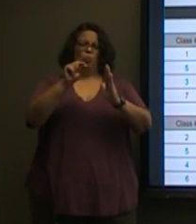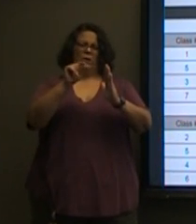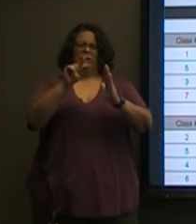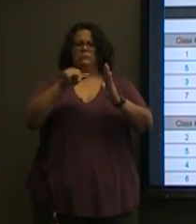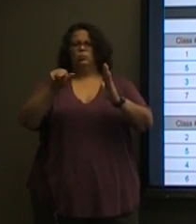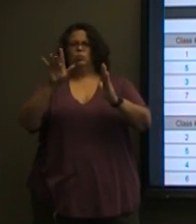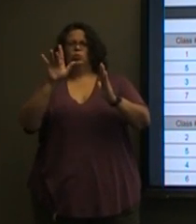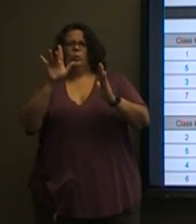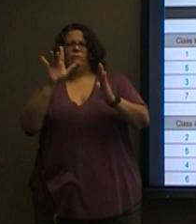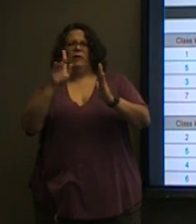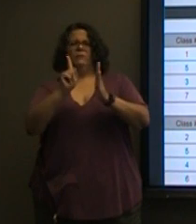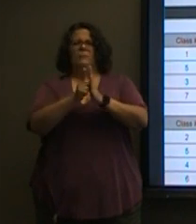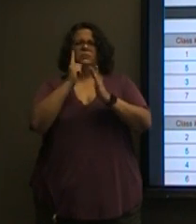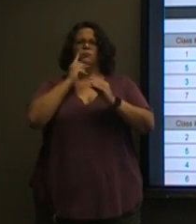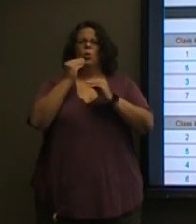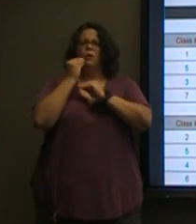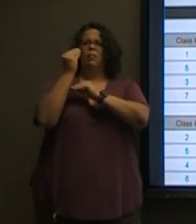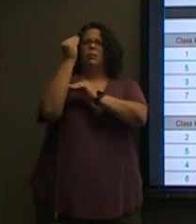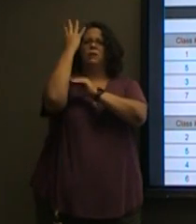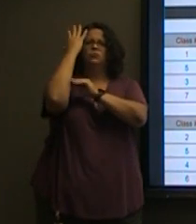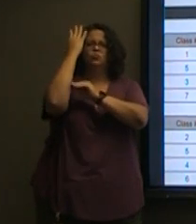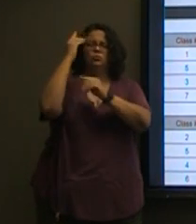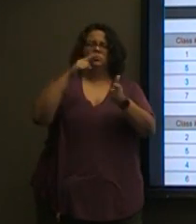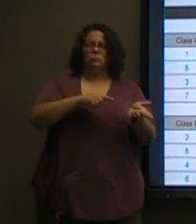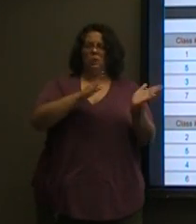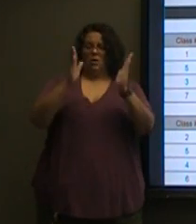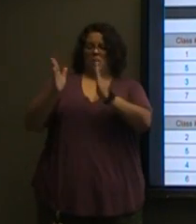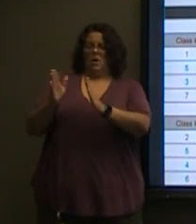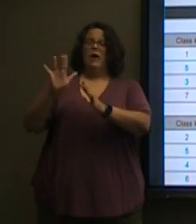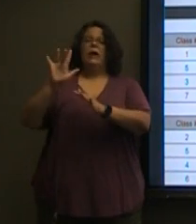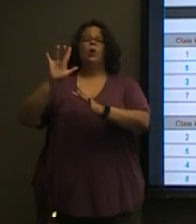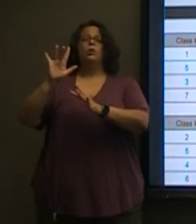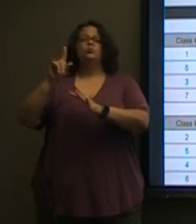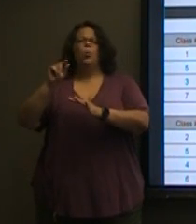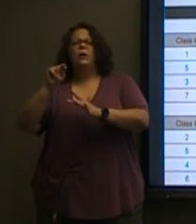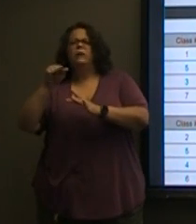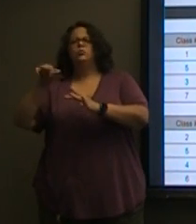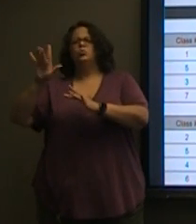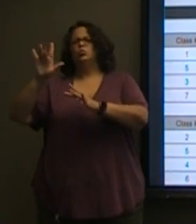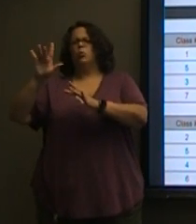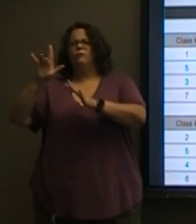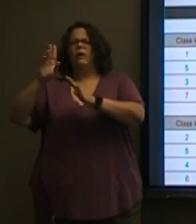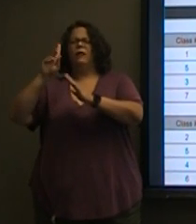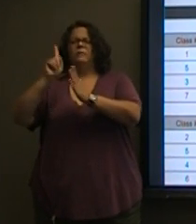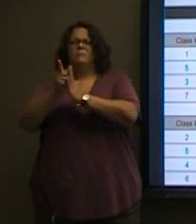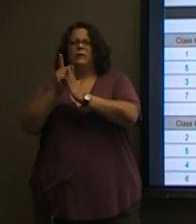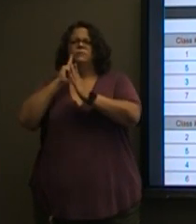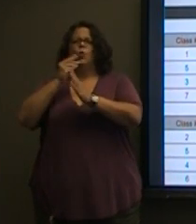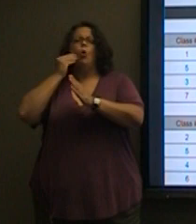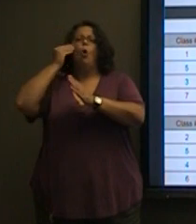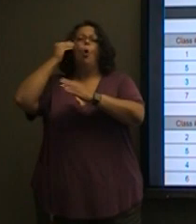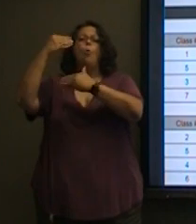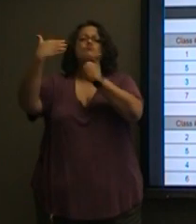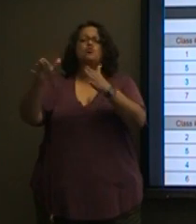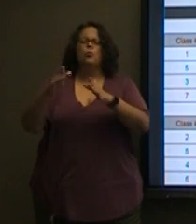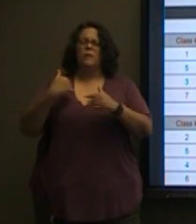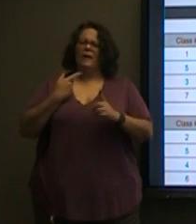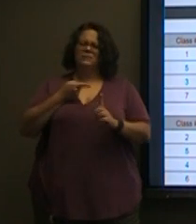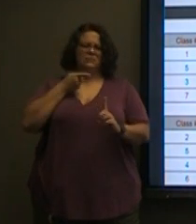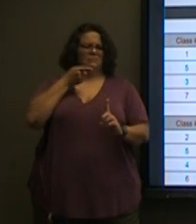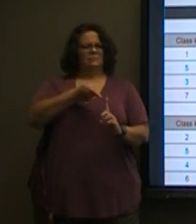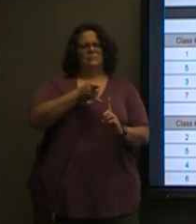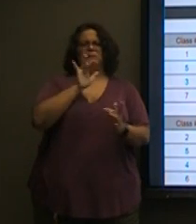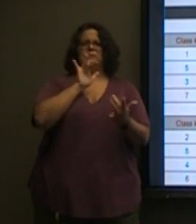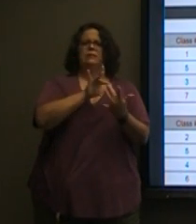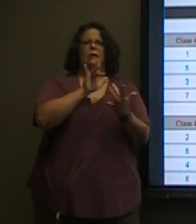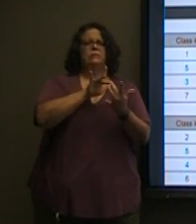as well as 20 to 25 minutes for homeroom activities. That's going to be our our main point of contact for all of our students in the